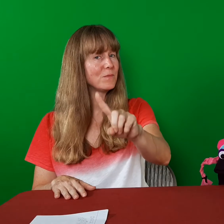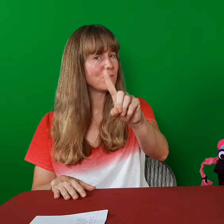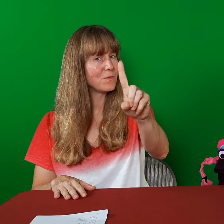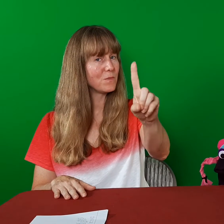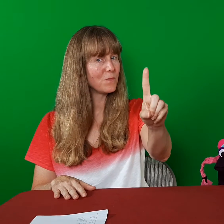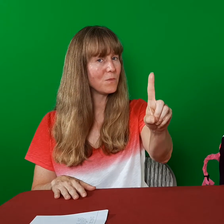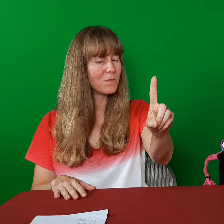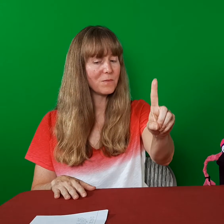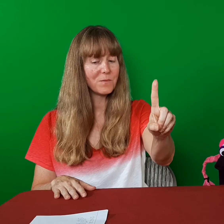Well.